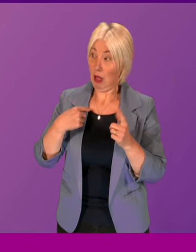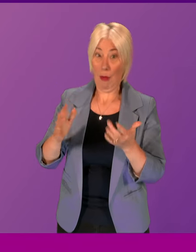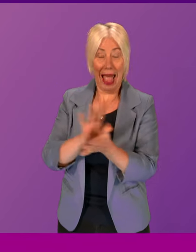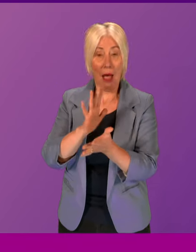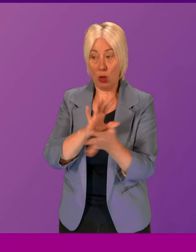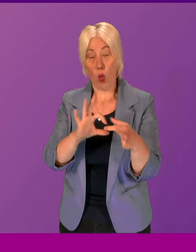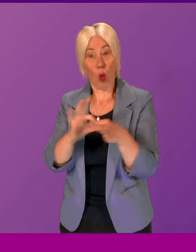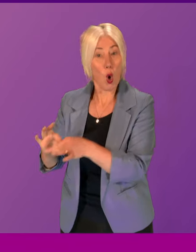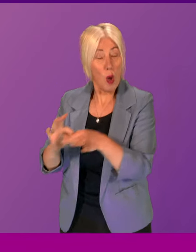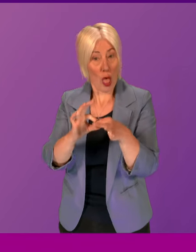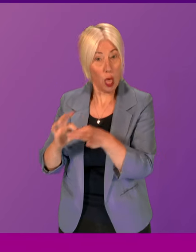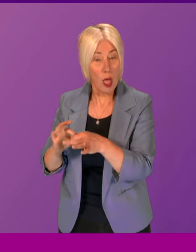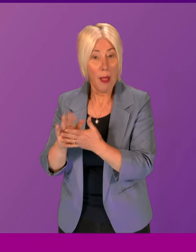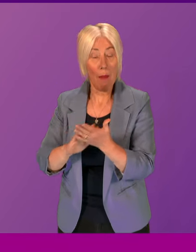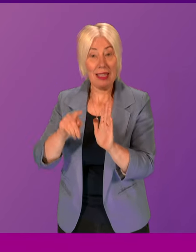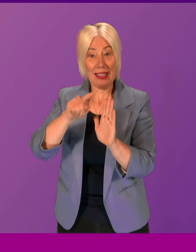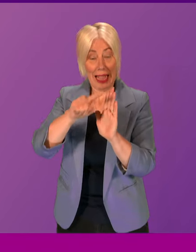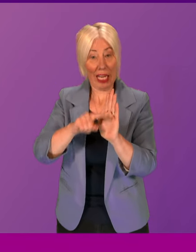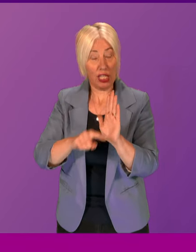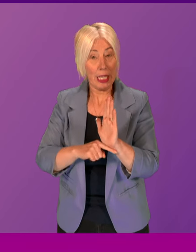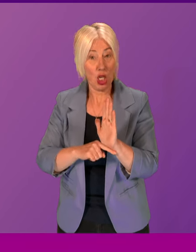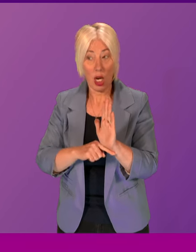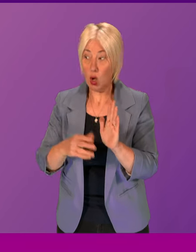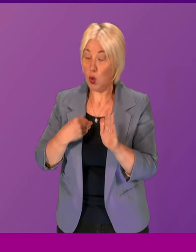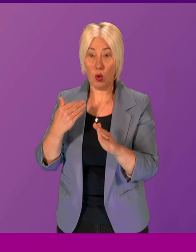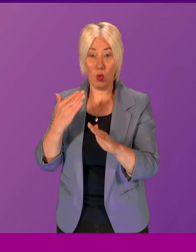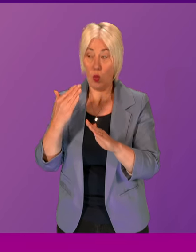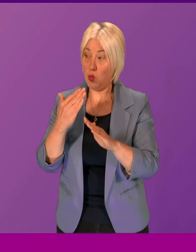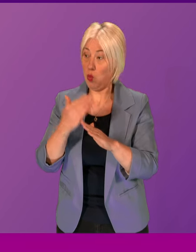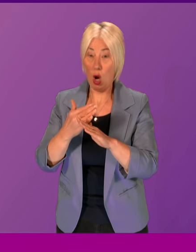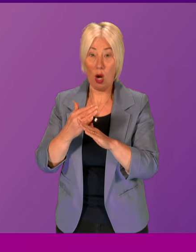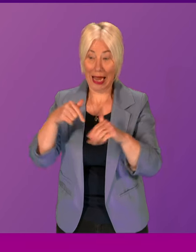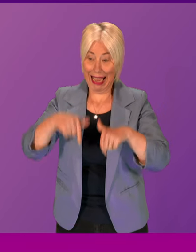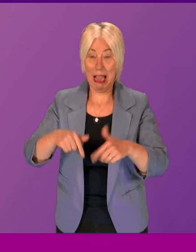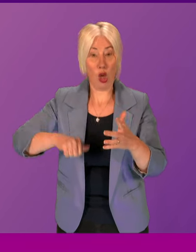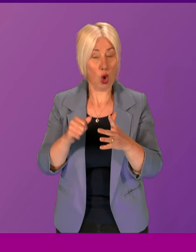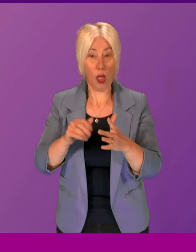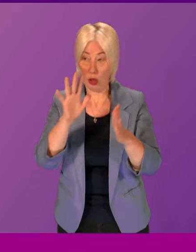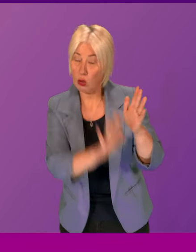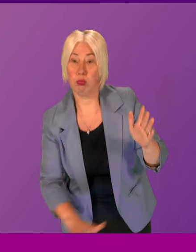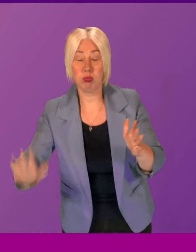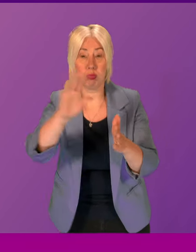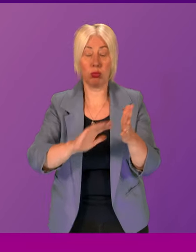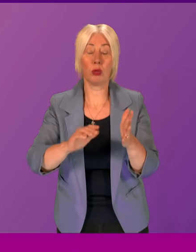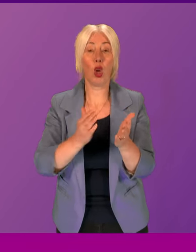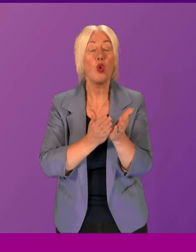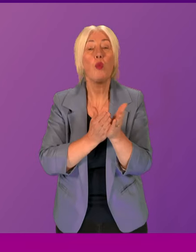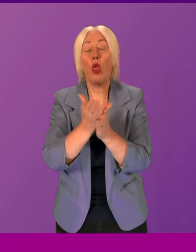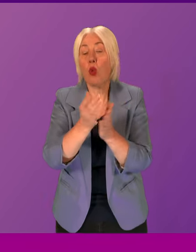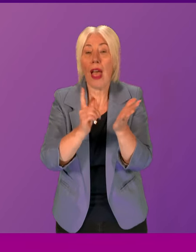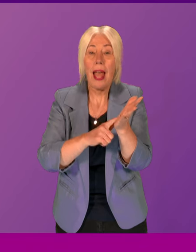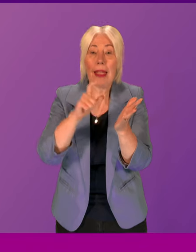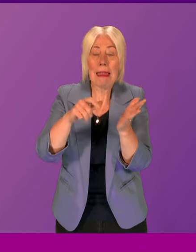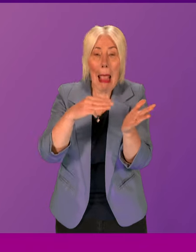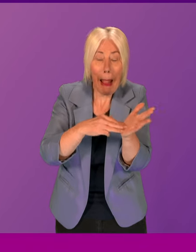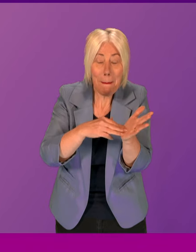UK government for that legislation to take place and have effect on a UK-wide basis. Now that could be through an LCM. I should say to Douglas